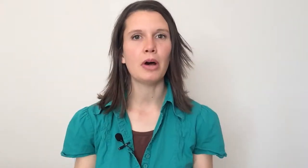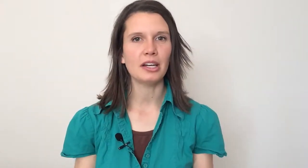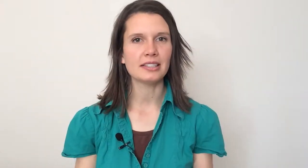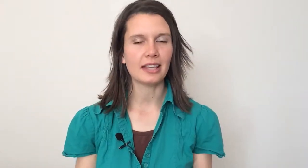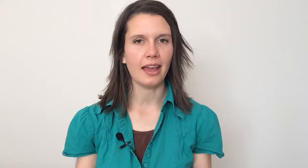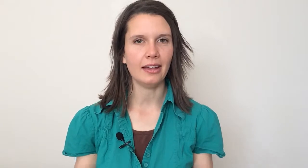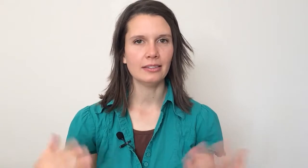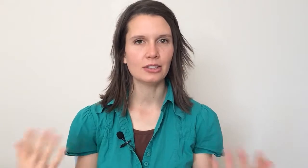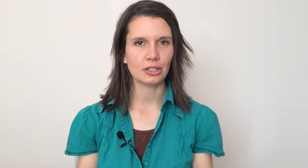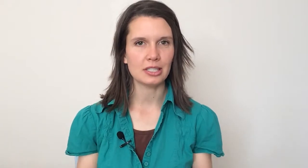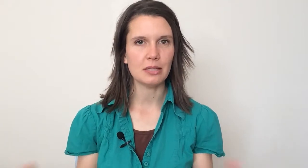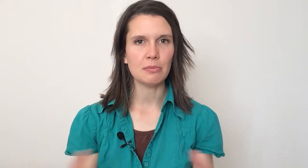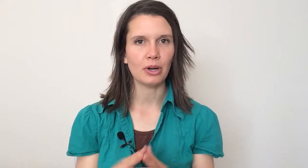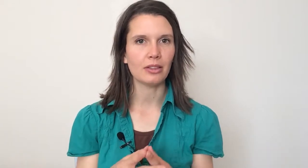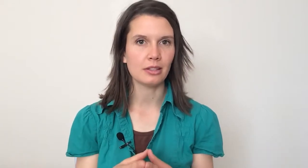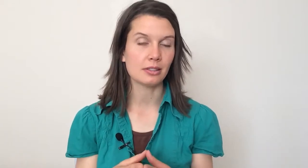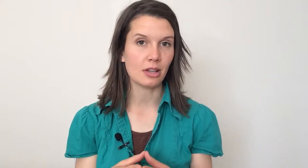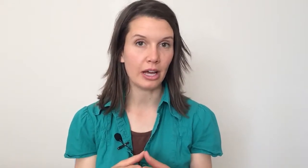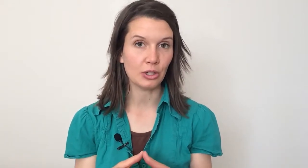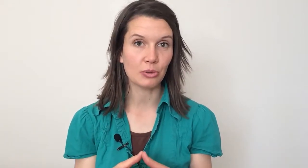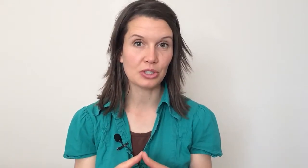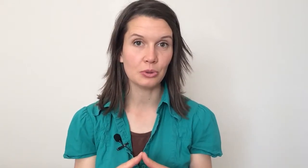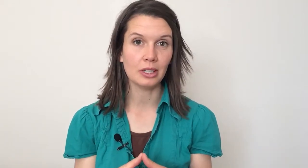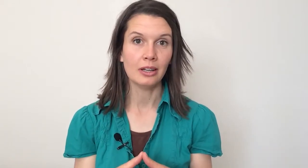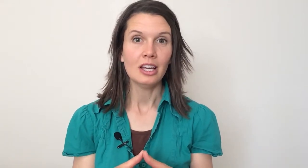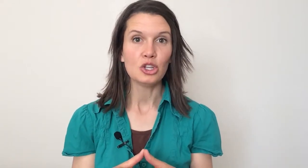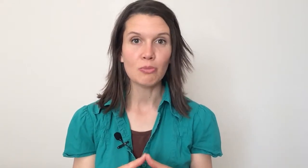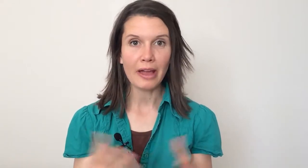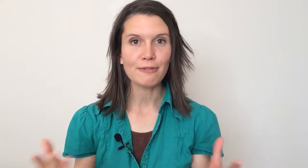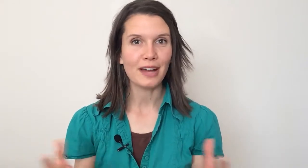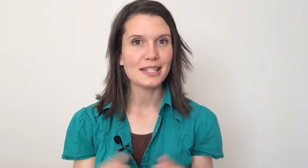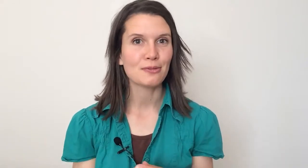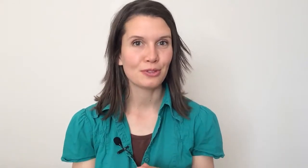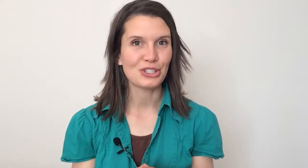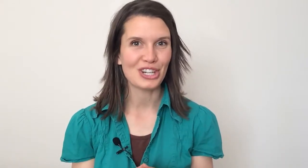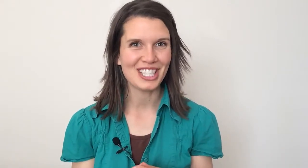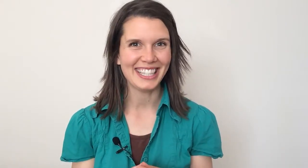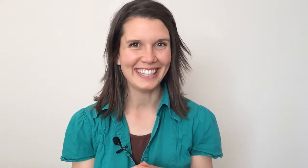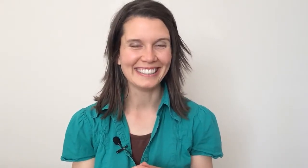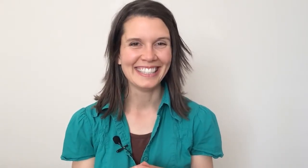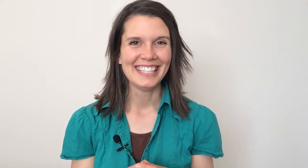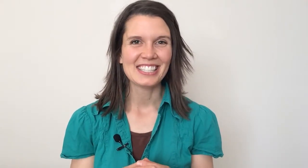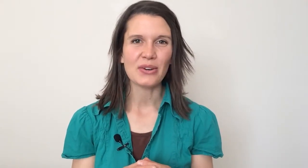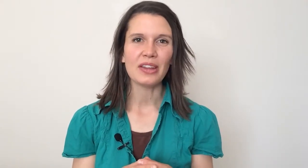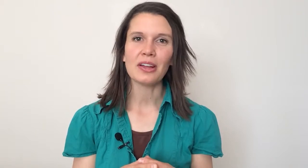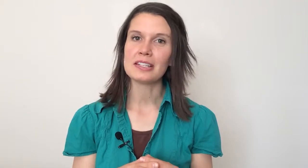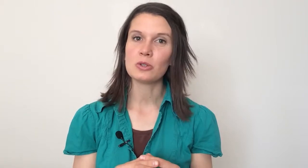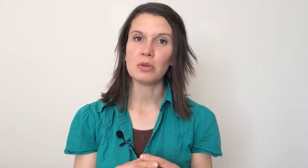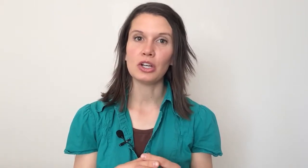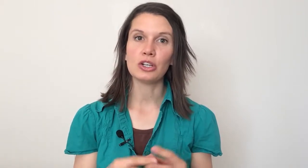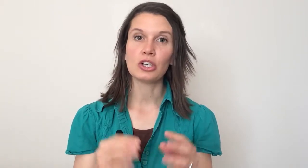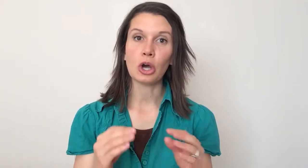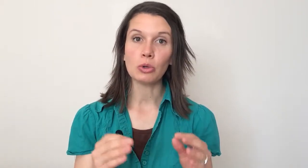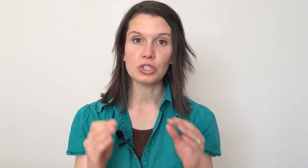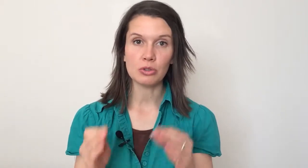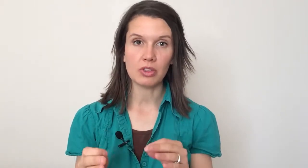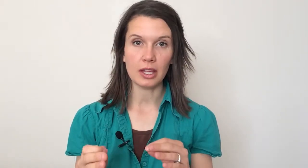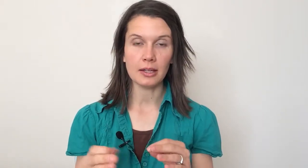body scan, took a deep breath, and saw how you were doing, you might find some frustration there. So I thought this would be a good go-to thing